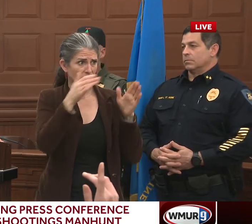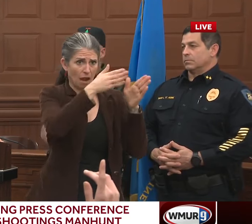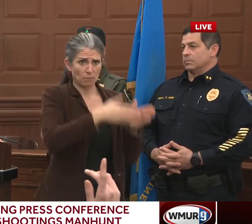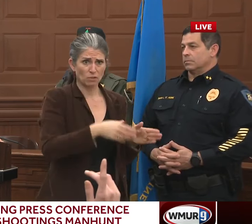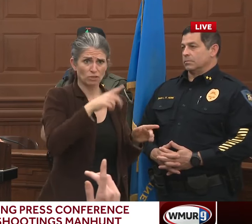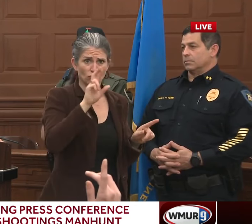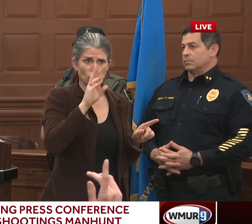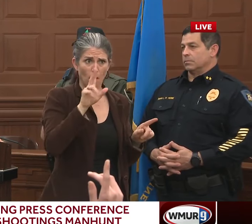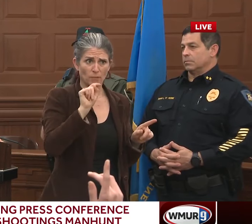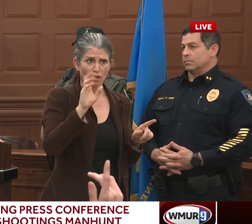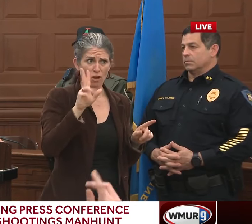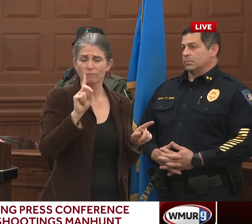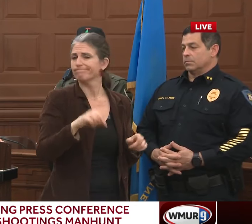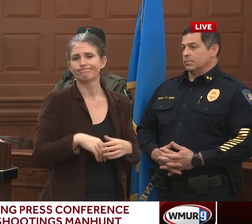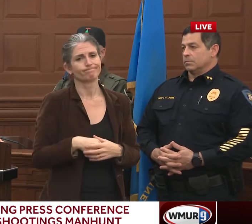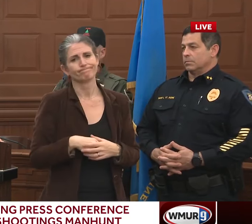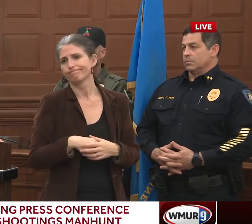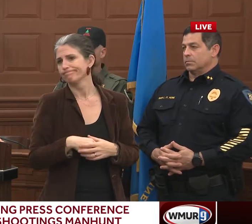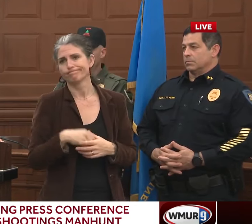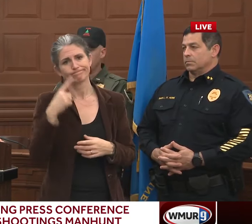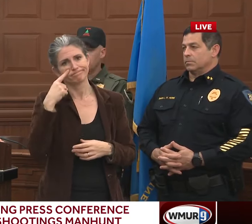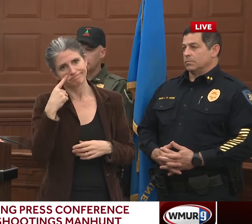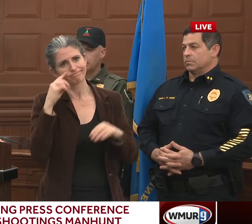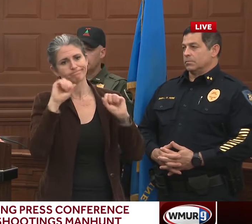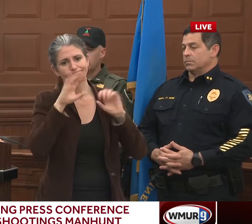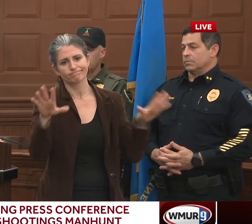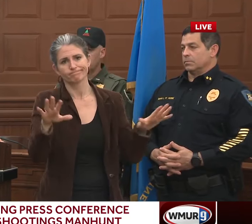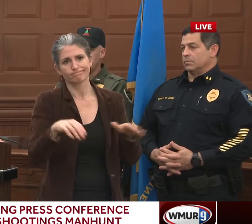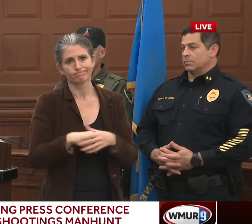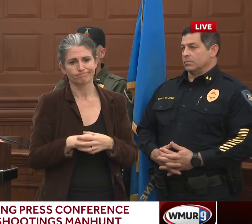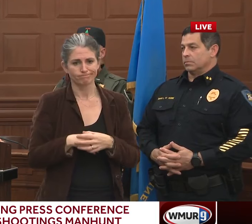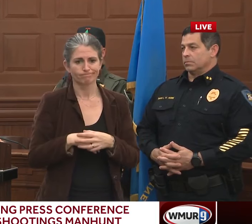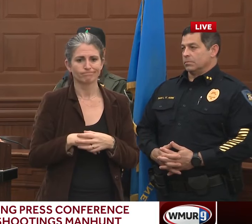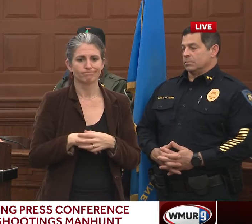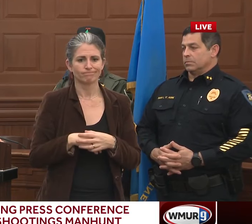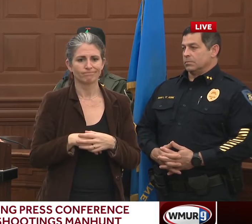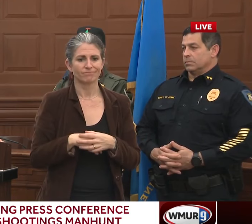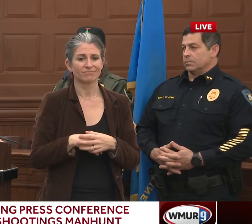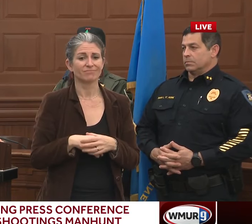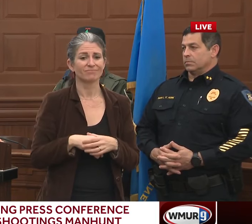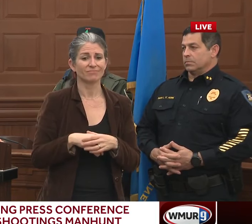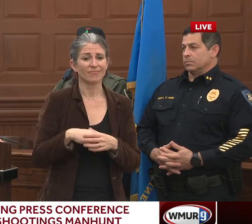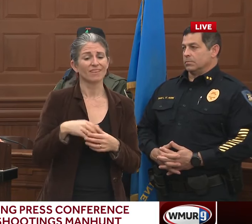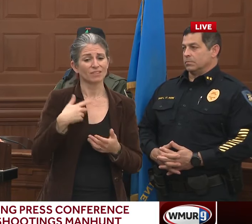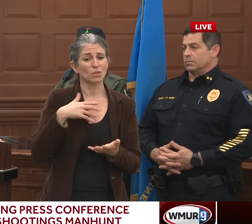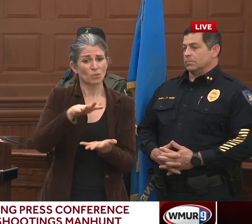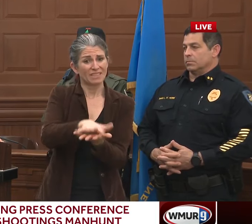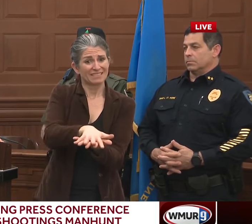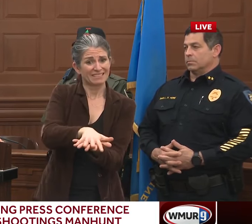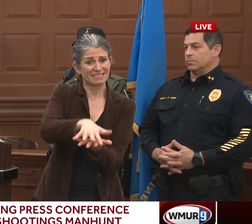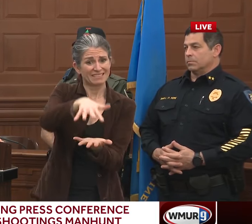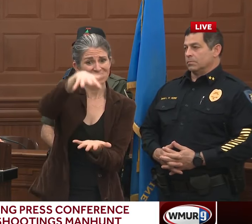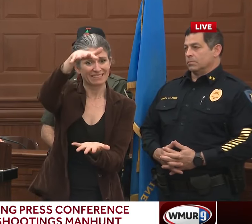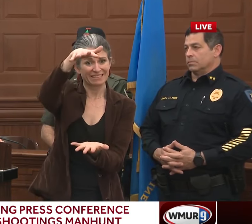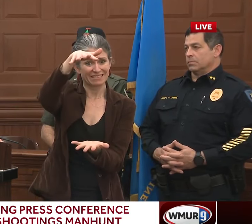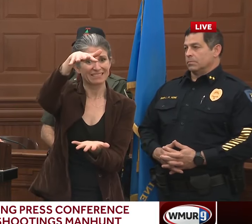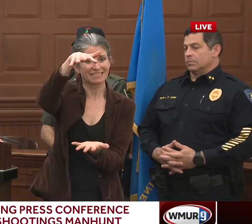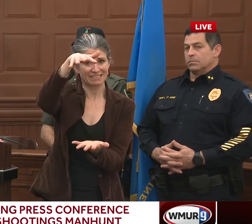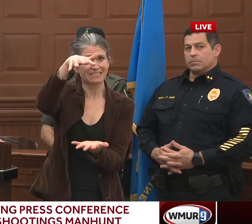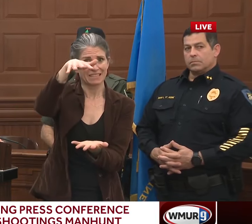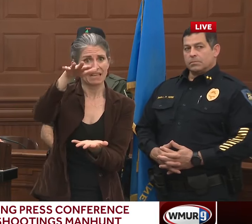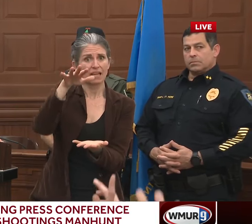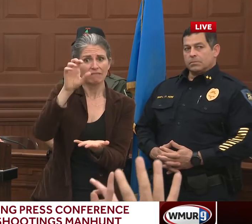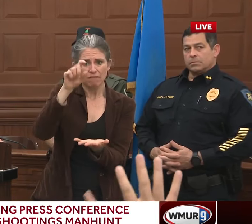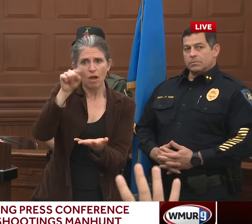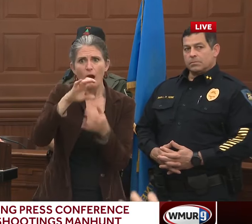last two days. But, again, in that stack of that 500-plus, you may have somebody that says, hey, we see somebody that looks like that. So we have